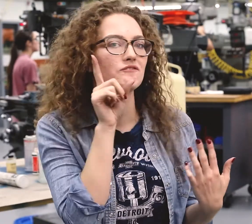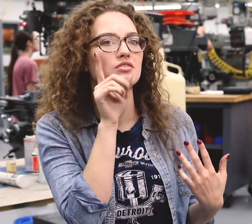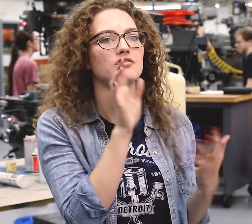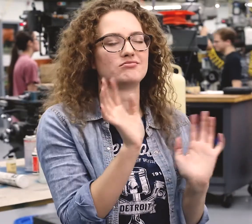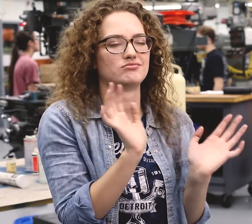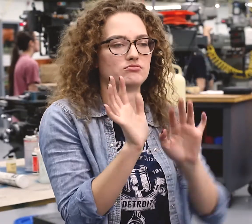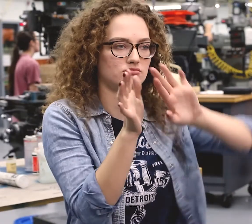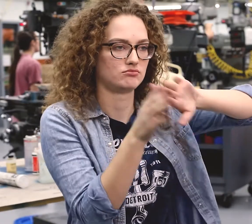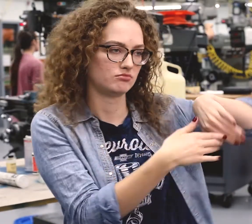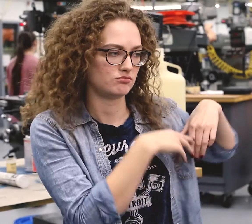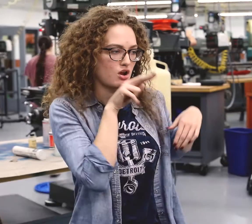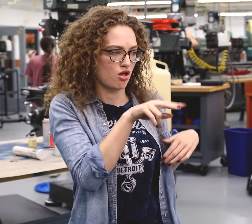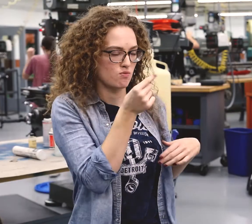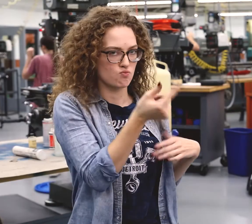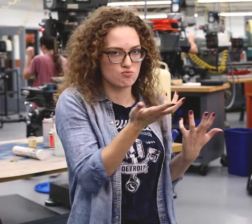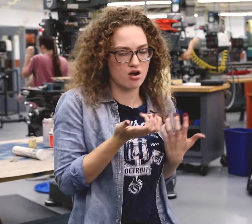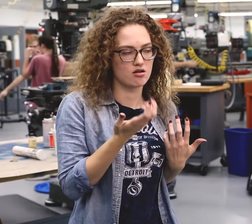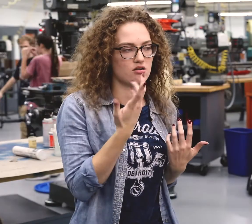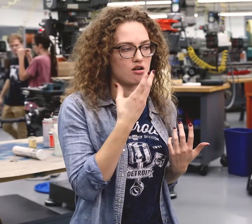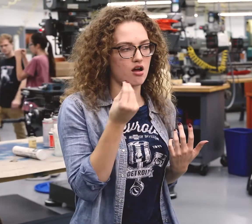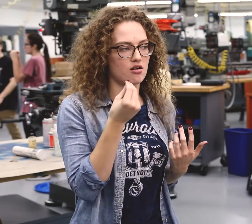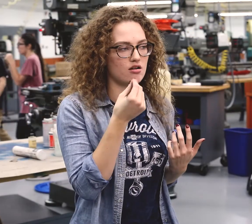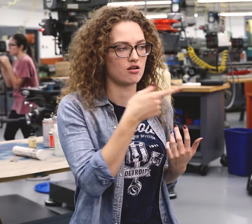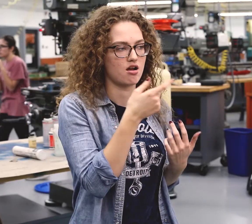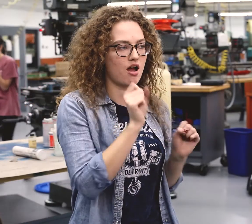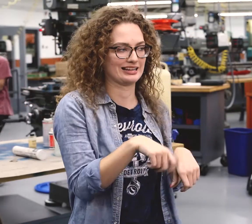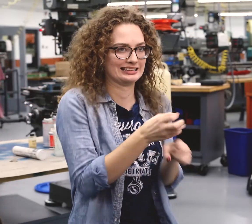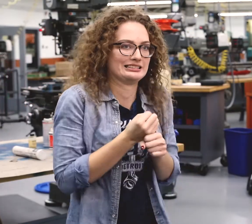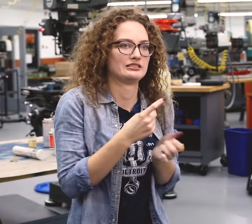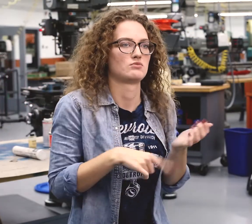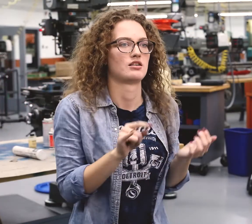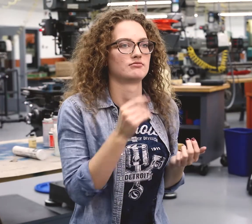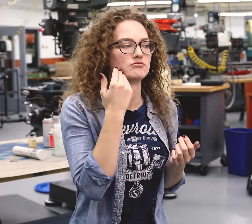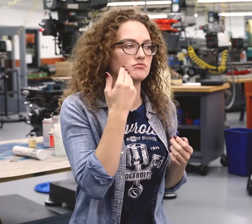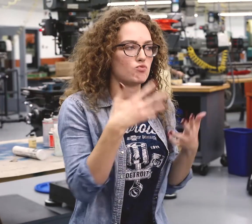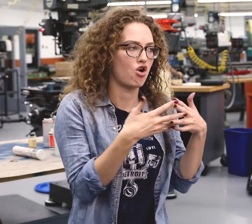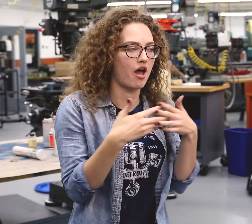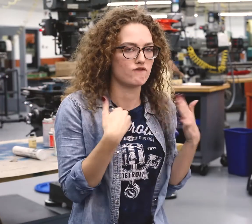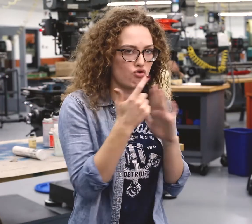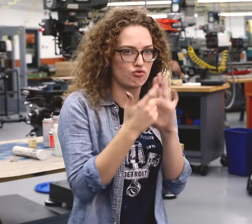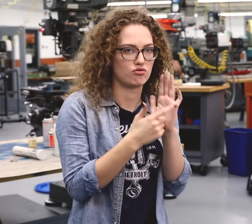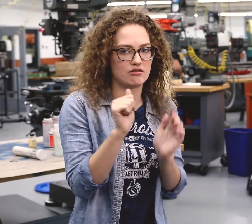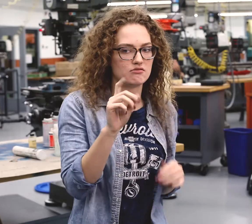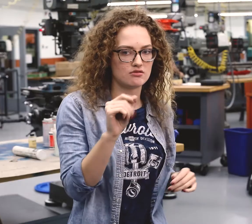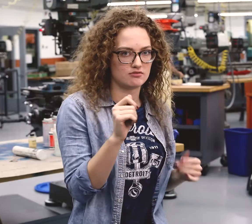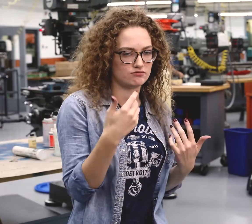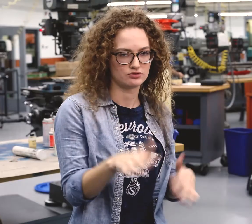or the fact that you're deaf. Instead, look at what you want, and go get it. In the United States, laws are